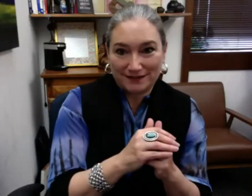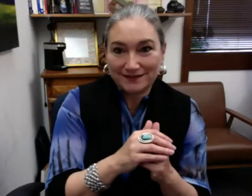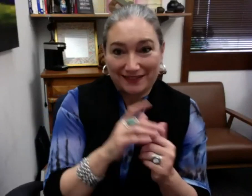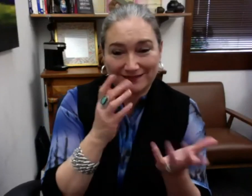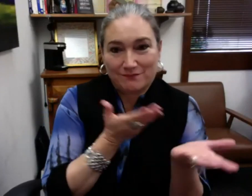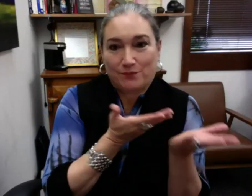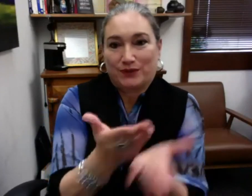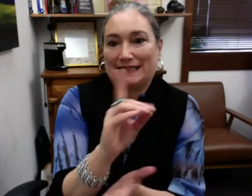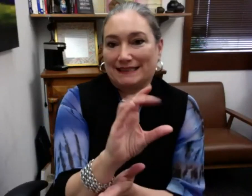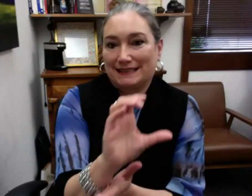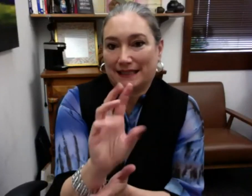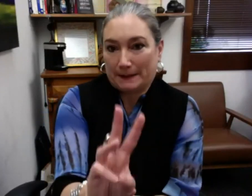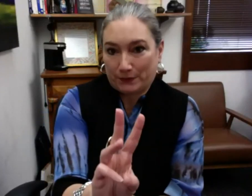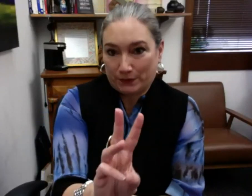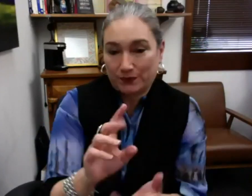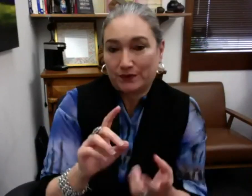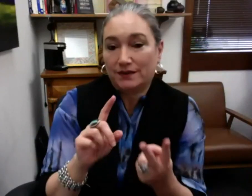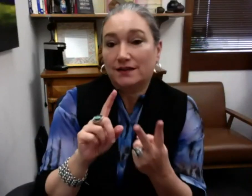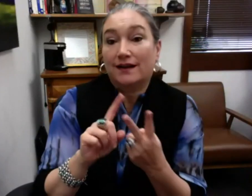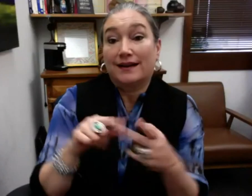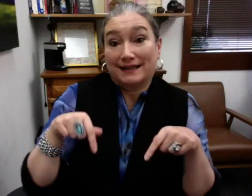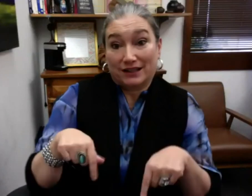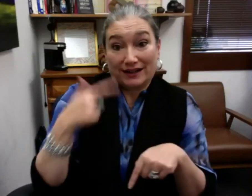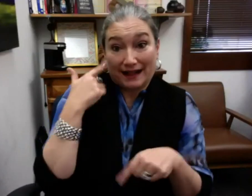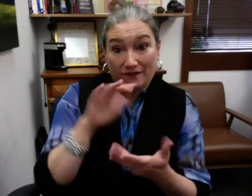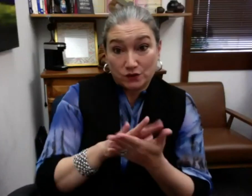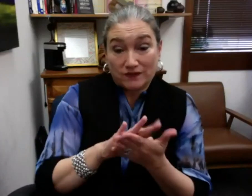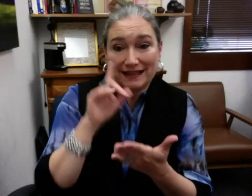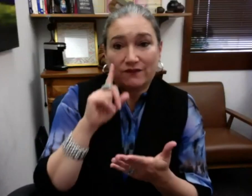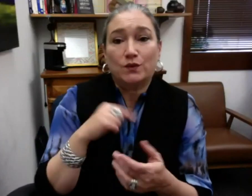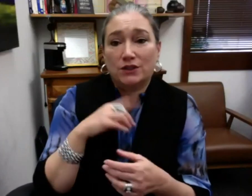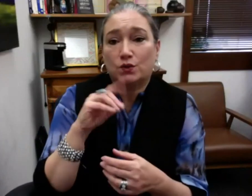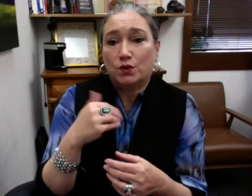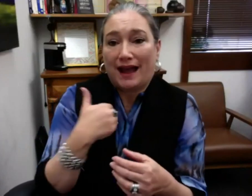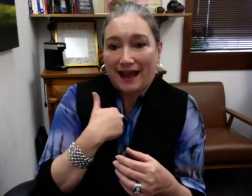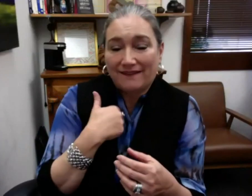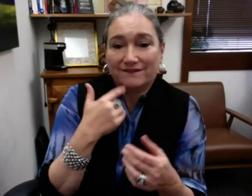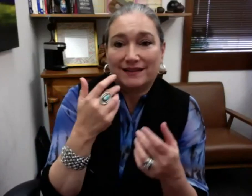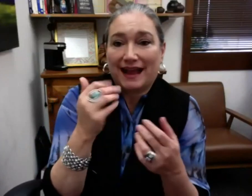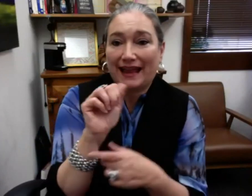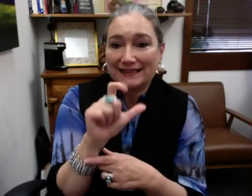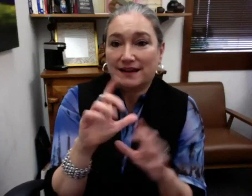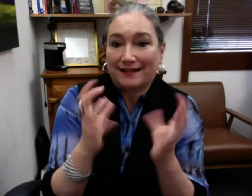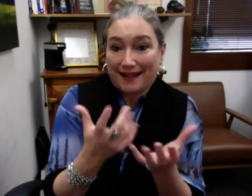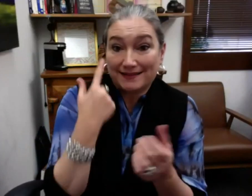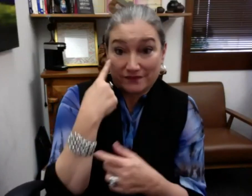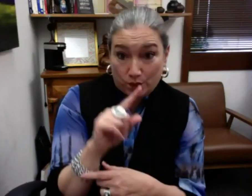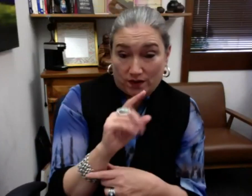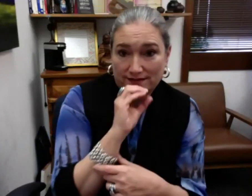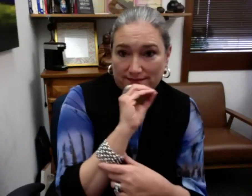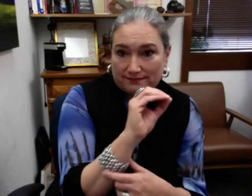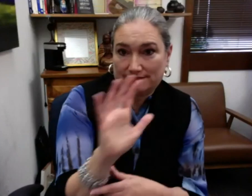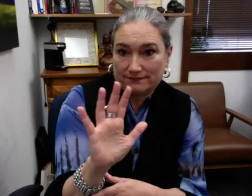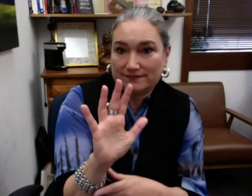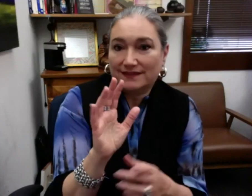social aspect to the language for Deaf adults bringing in their DCCW. California School for the Deaf does